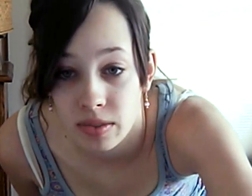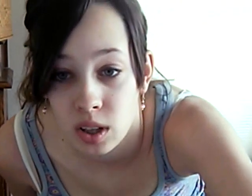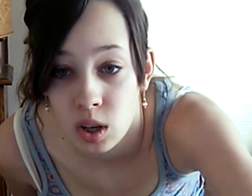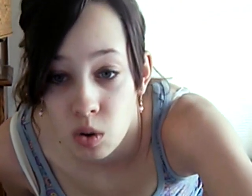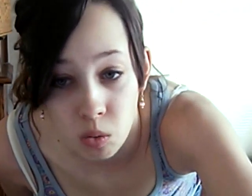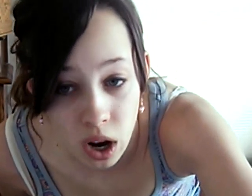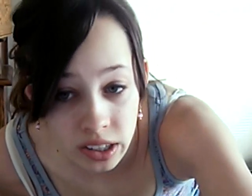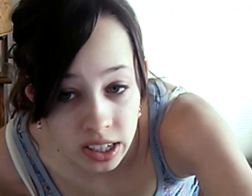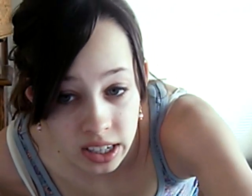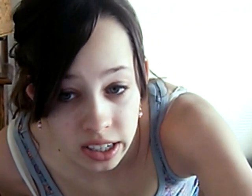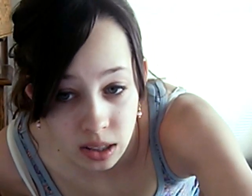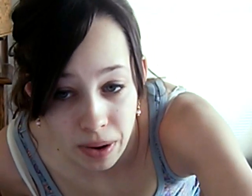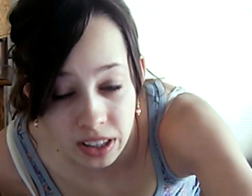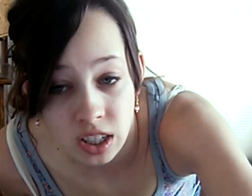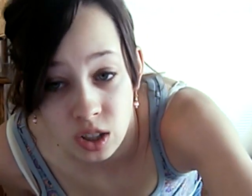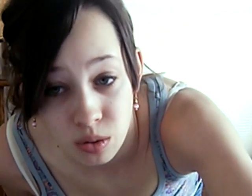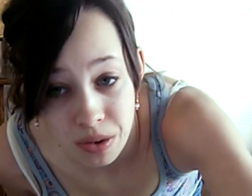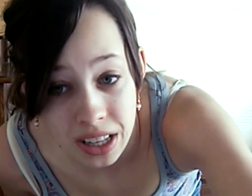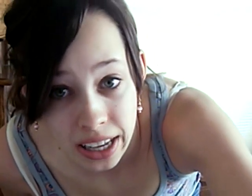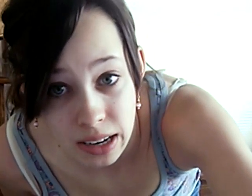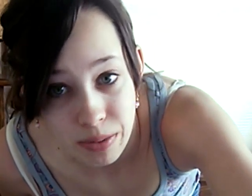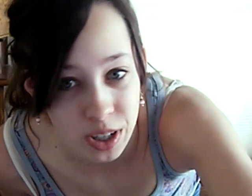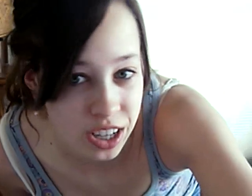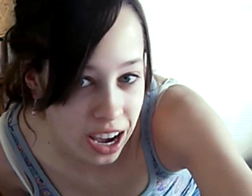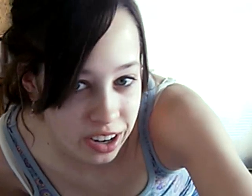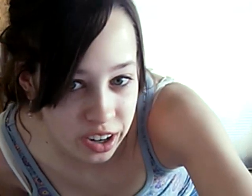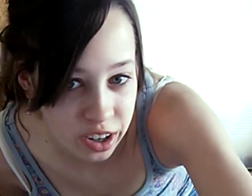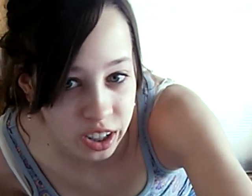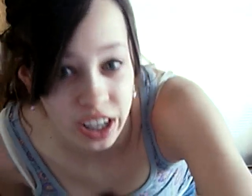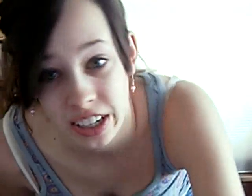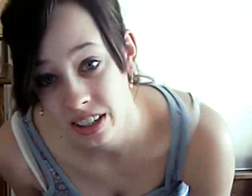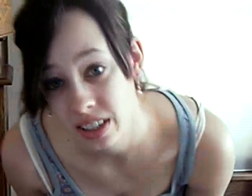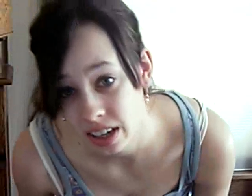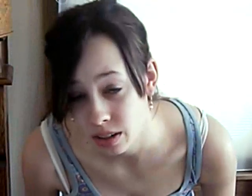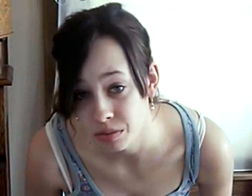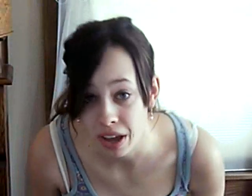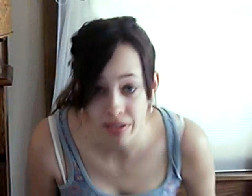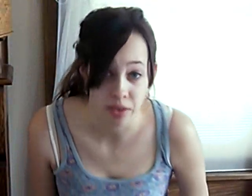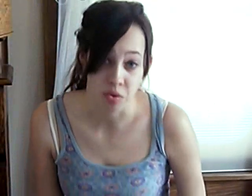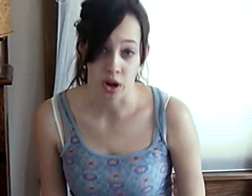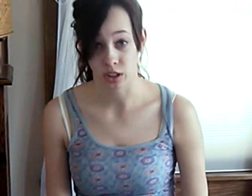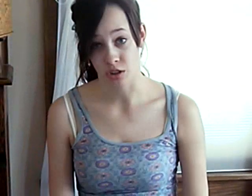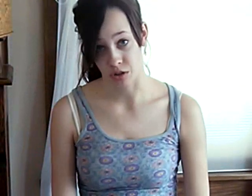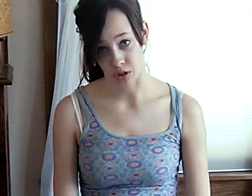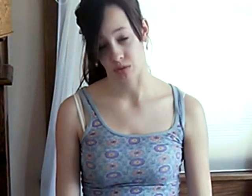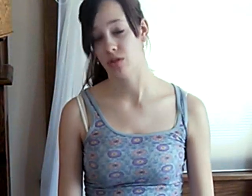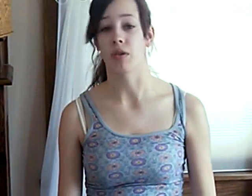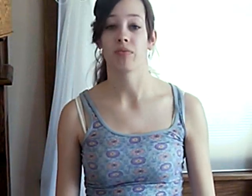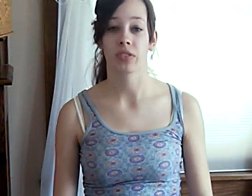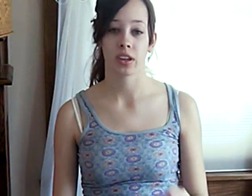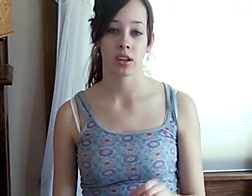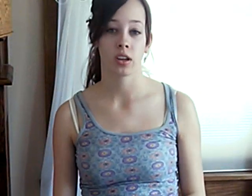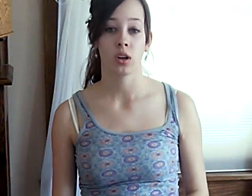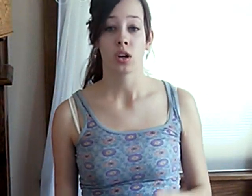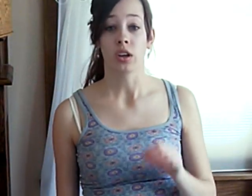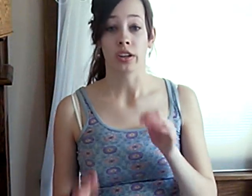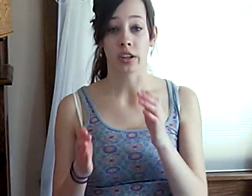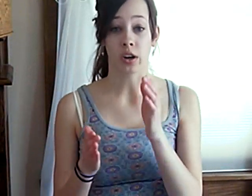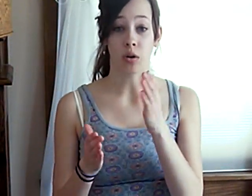Okay. Walked in expecting you to be late, but you got here early and you stand in the wave. I walk to you. So, you know,